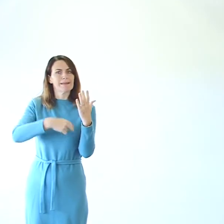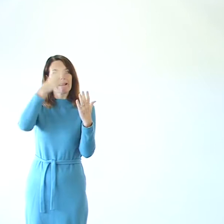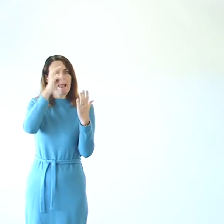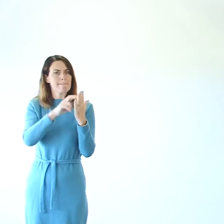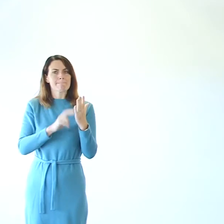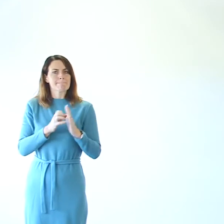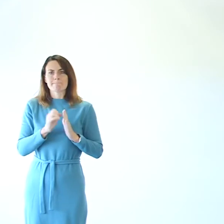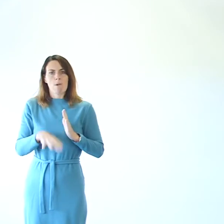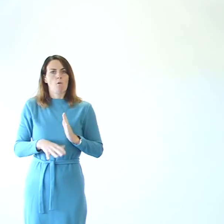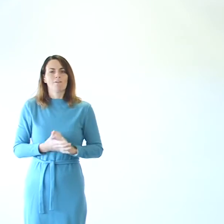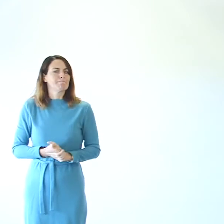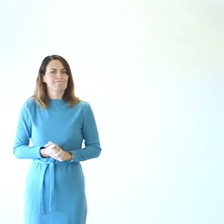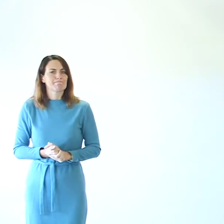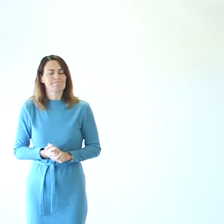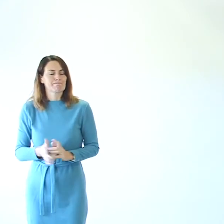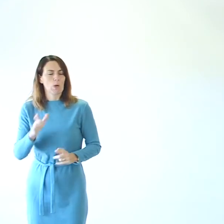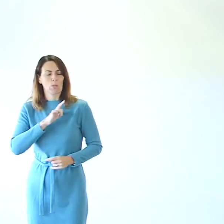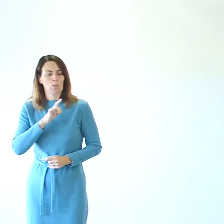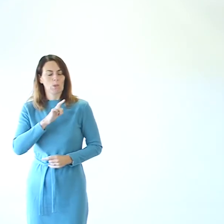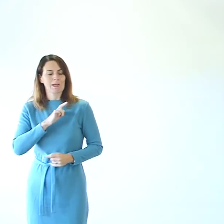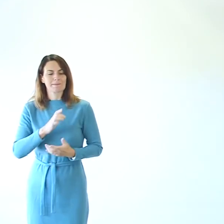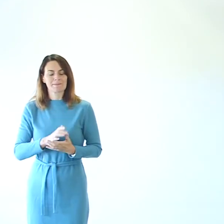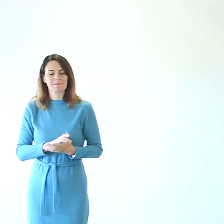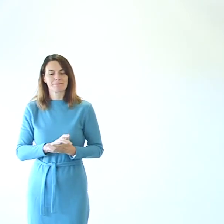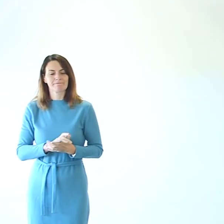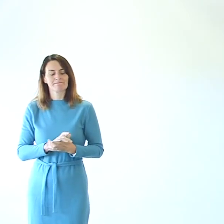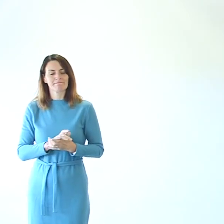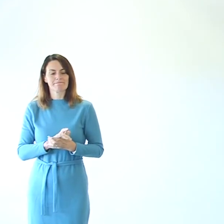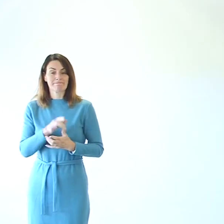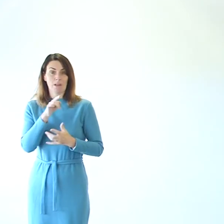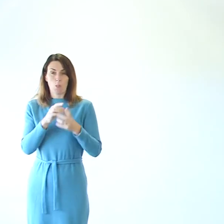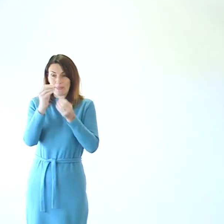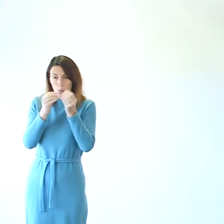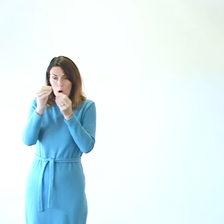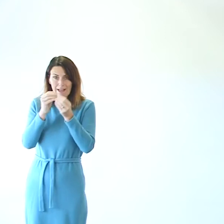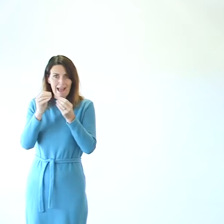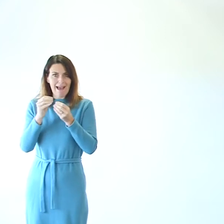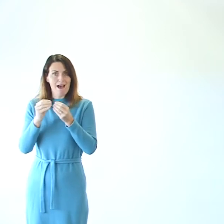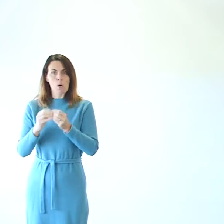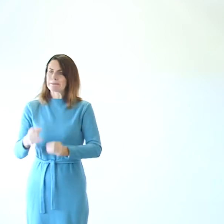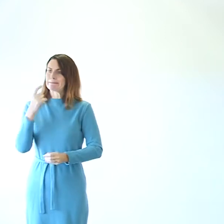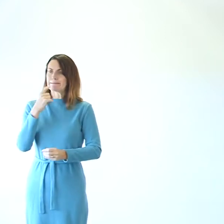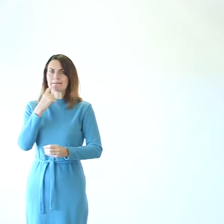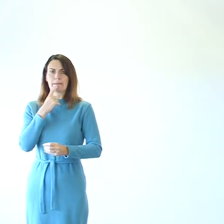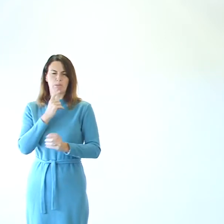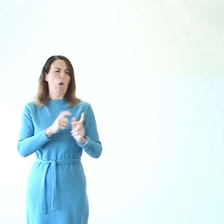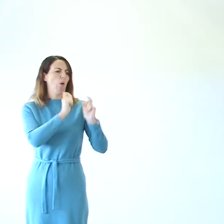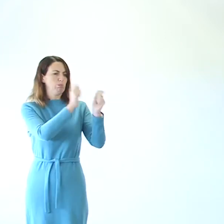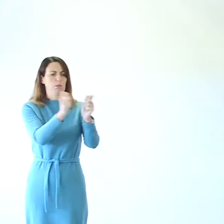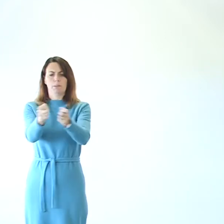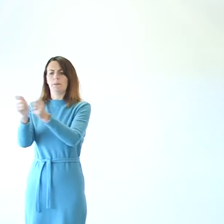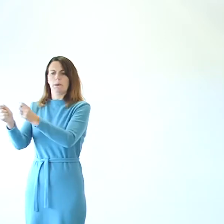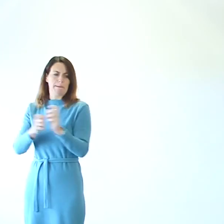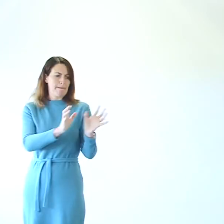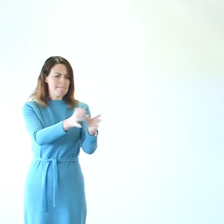because the measure is done. It's not done by simple wards. It's done by